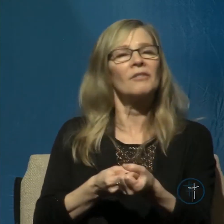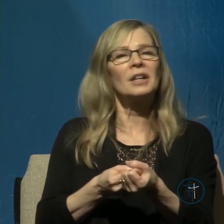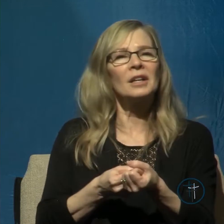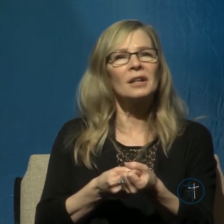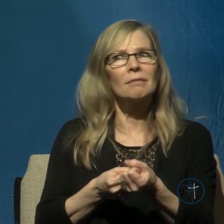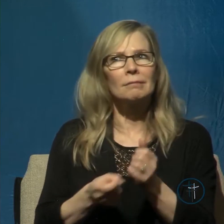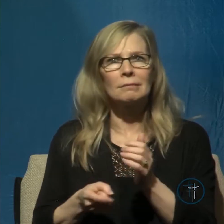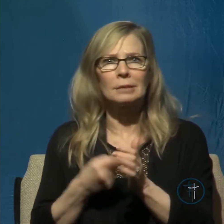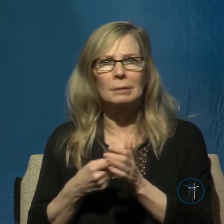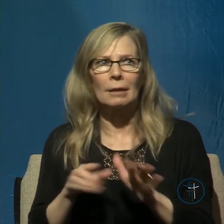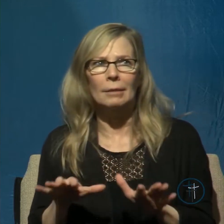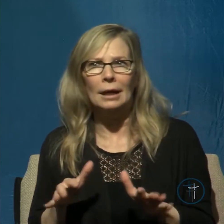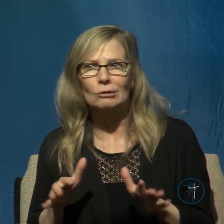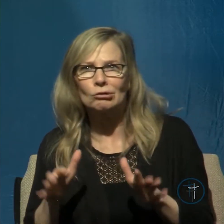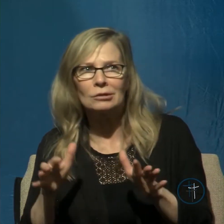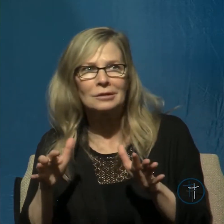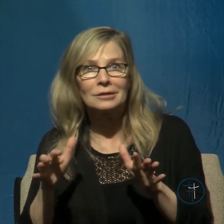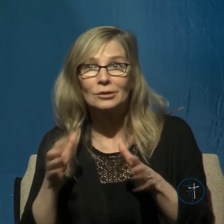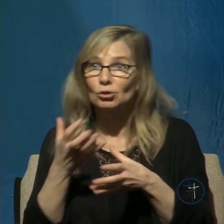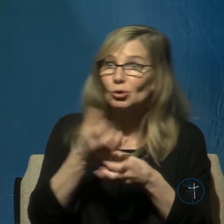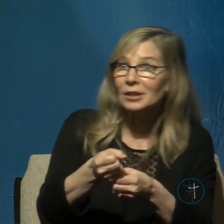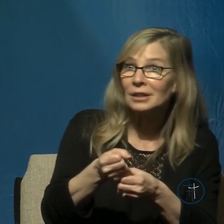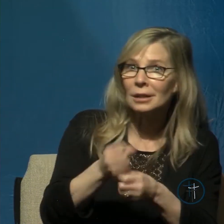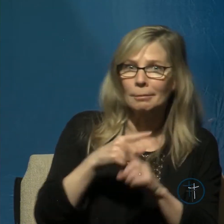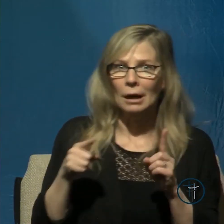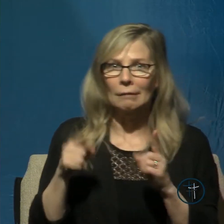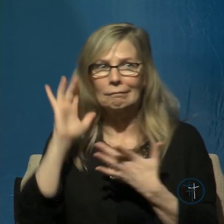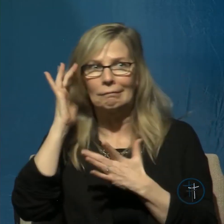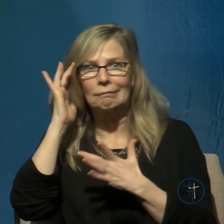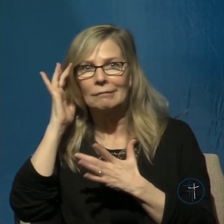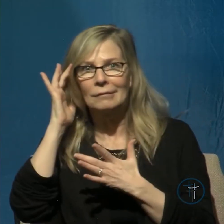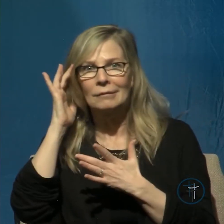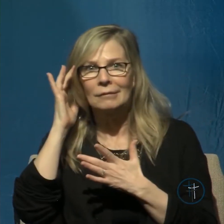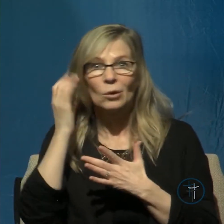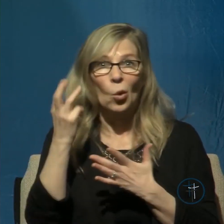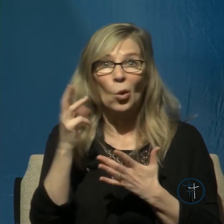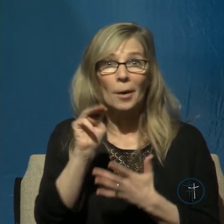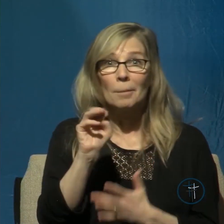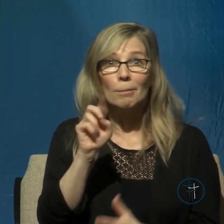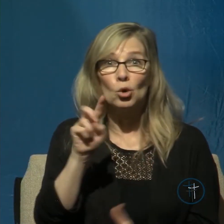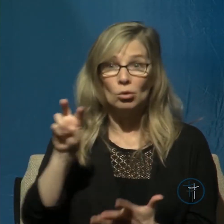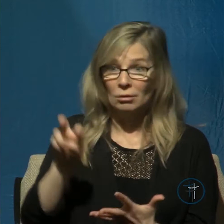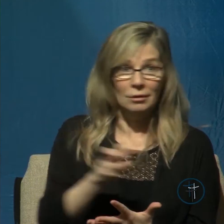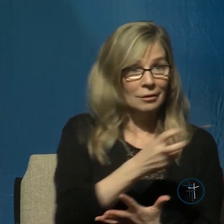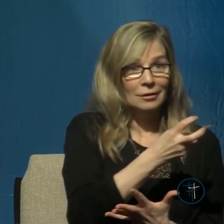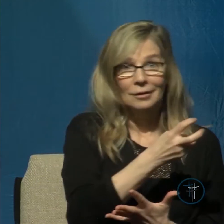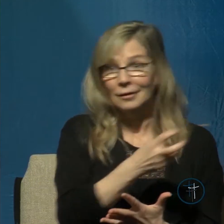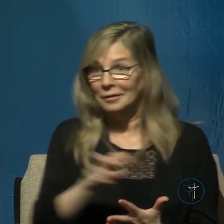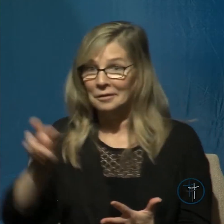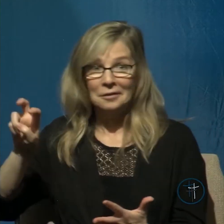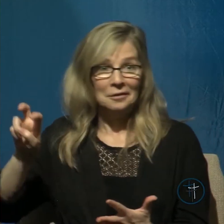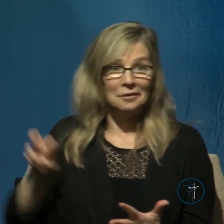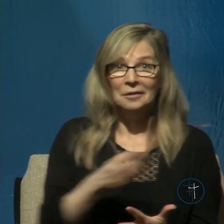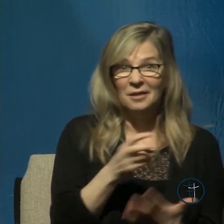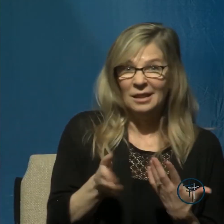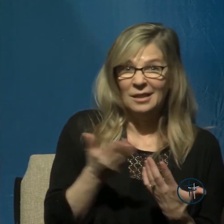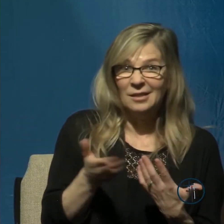trusting in, fearful, or at least that your mood swings easily from one to the other? I do, he says.